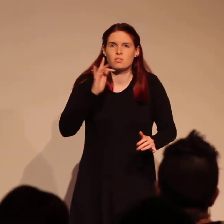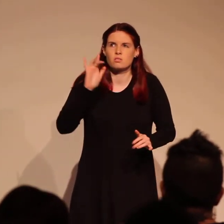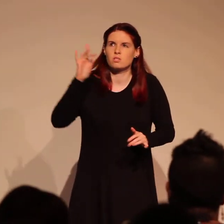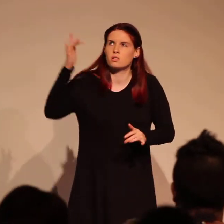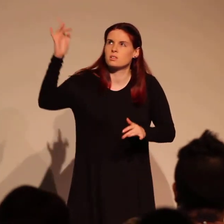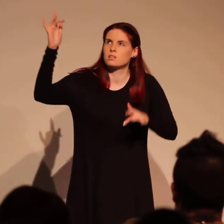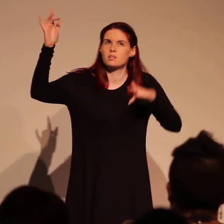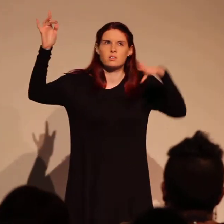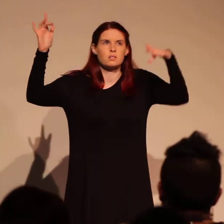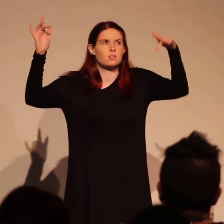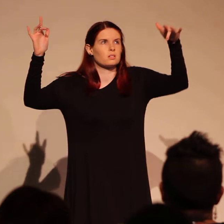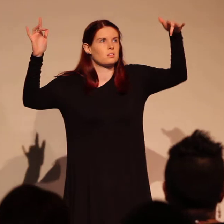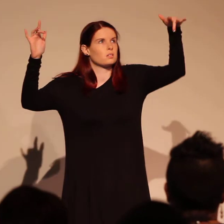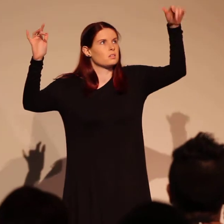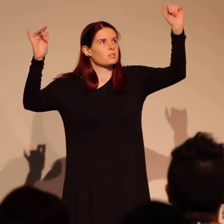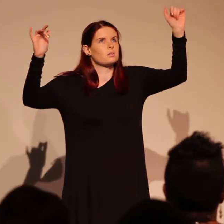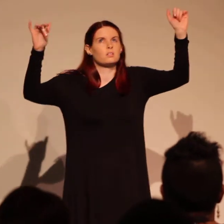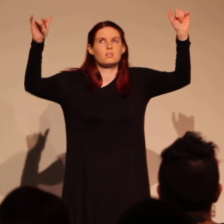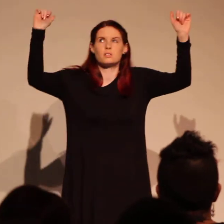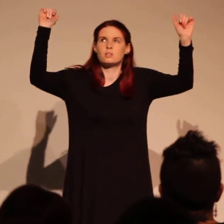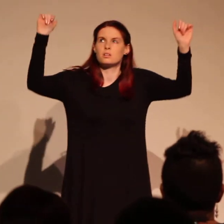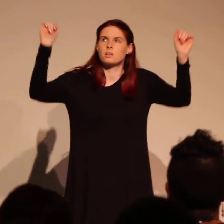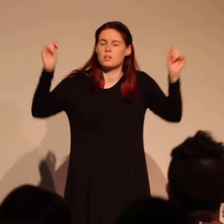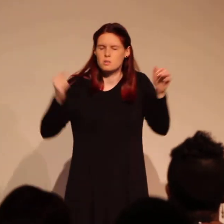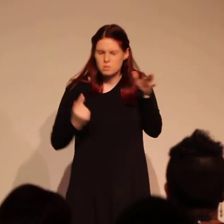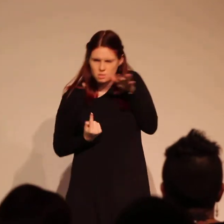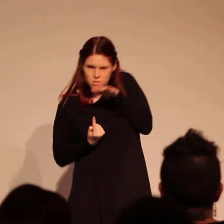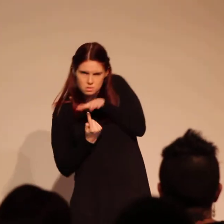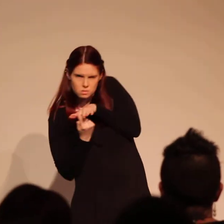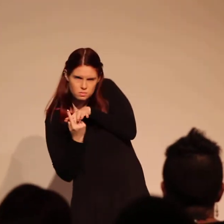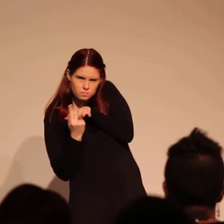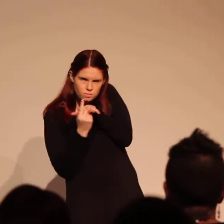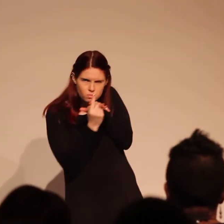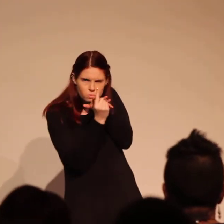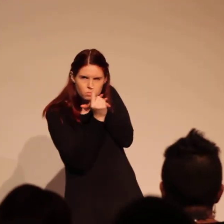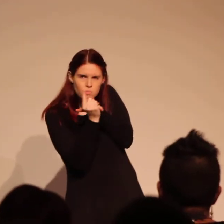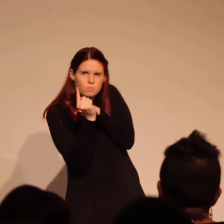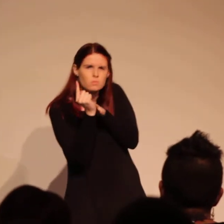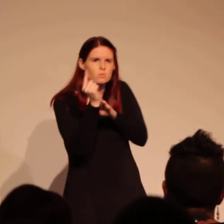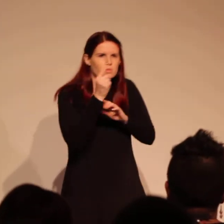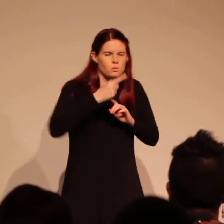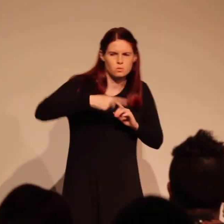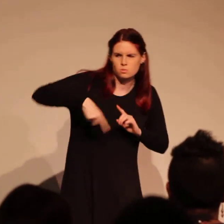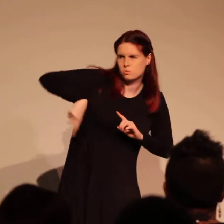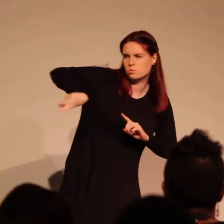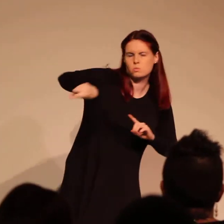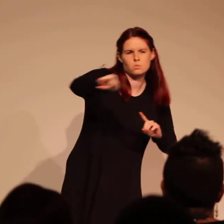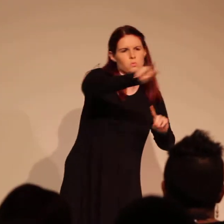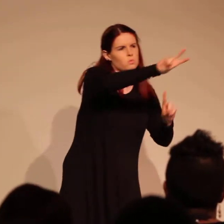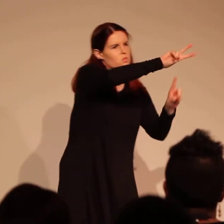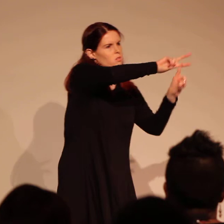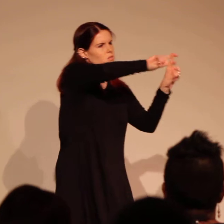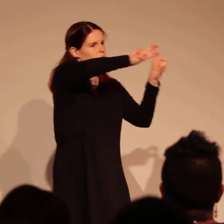all. When the lights fade out, all the sinners crawl. So they dug